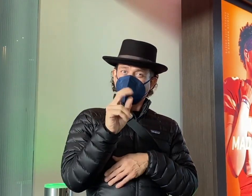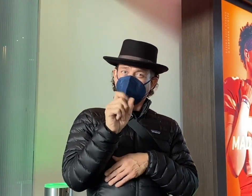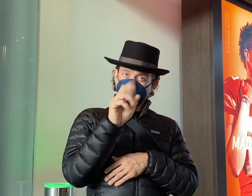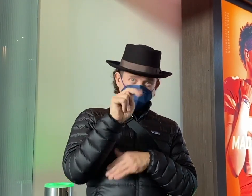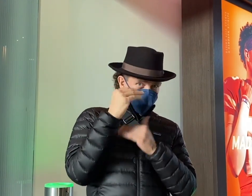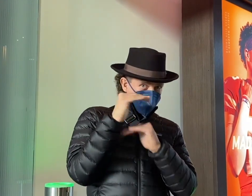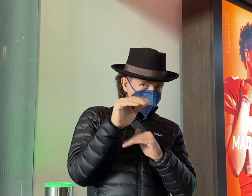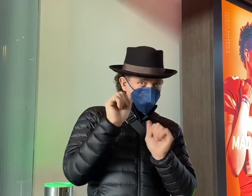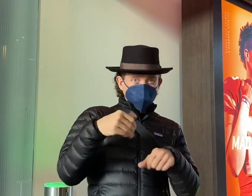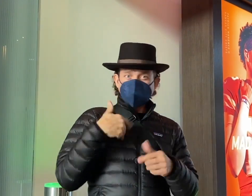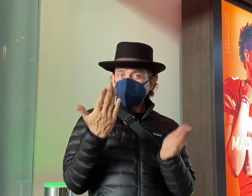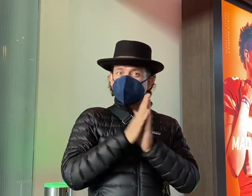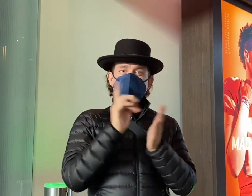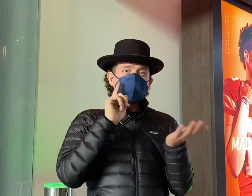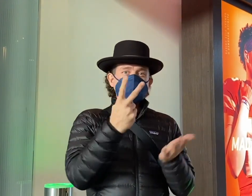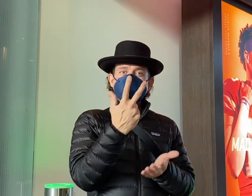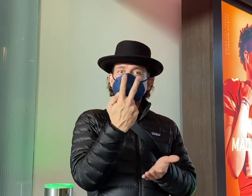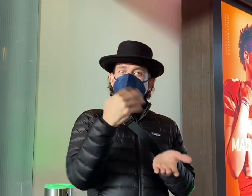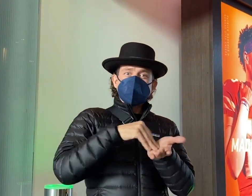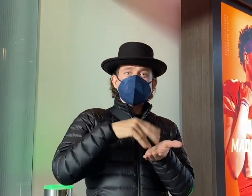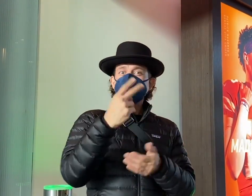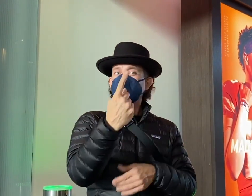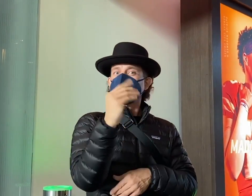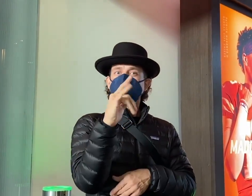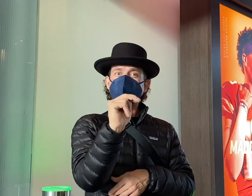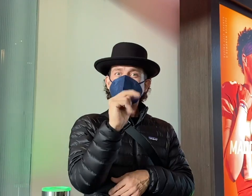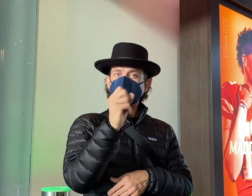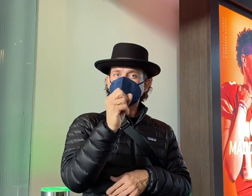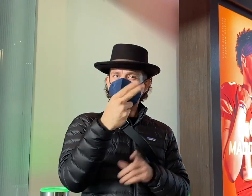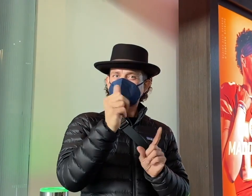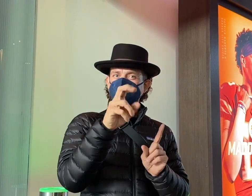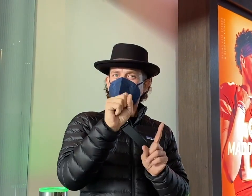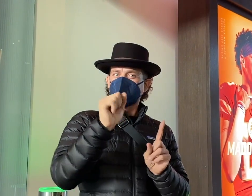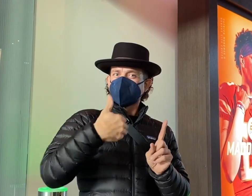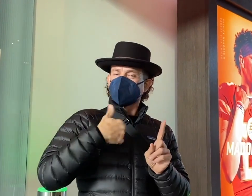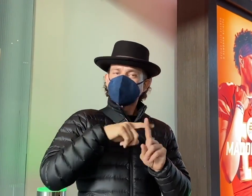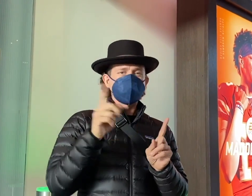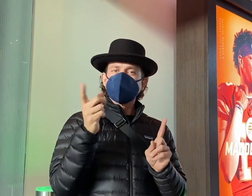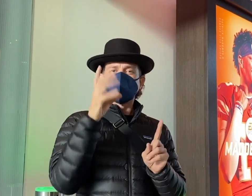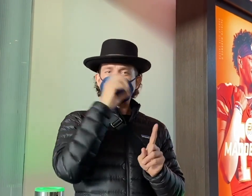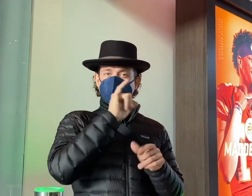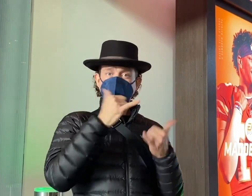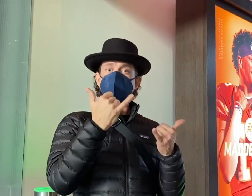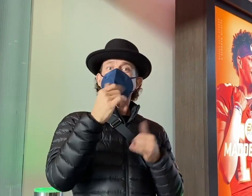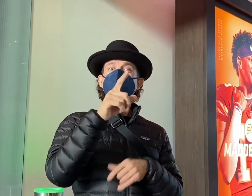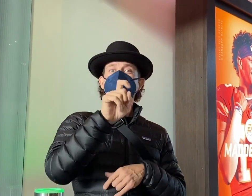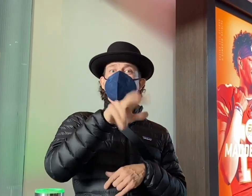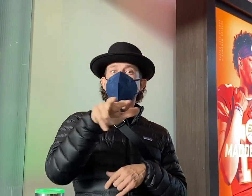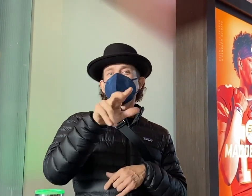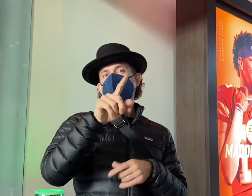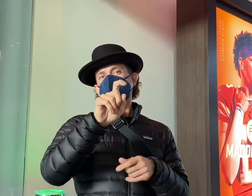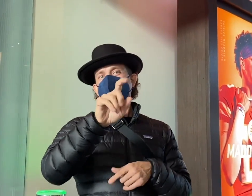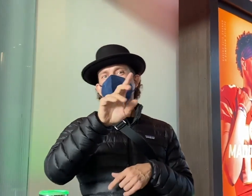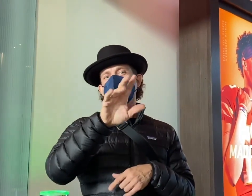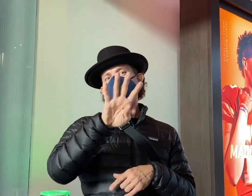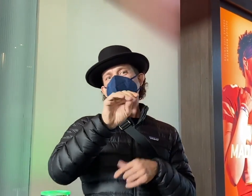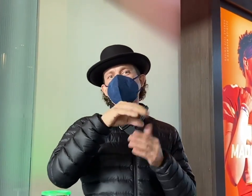There was no limit to how many he could have asked, $2,000 up to a million, and now the stock is valued at $133 to $140